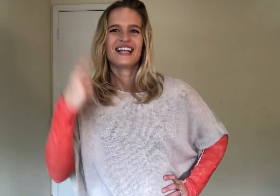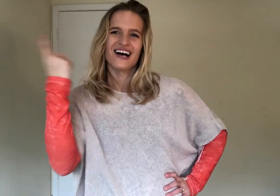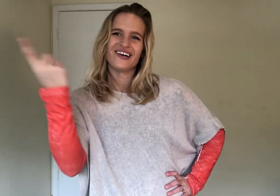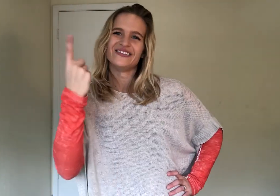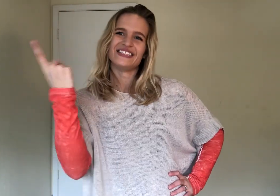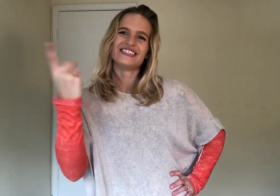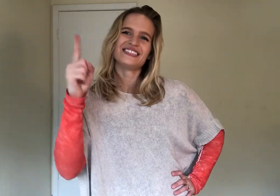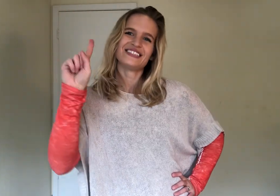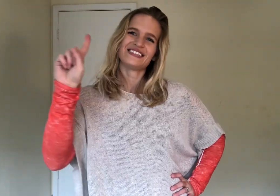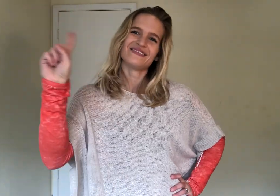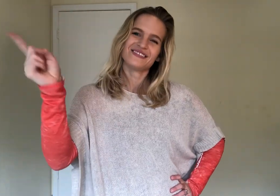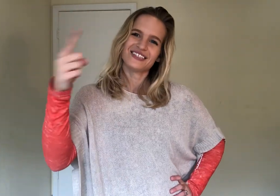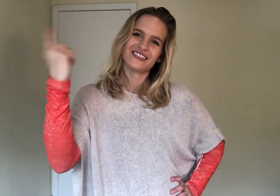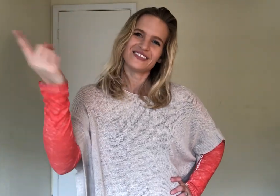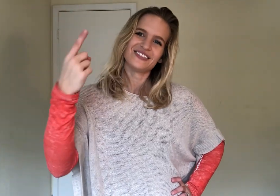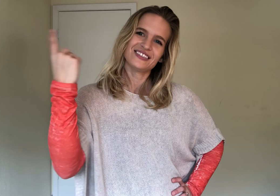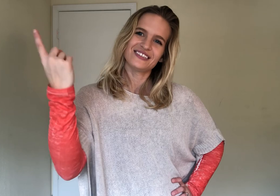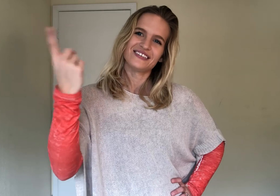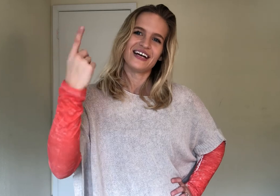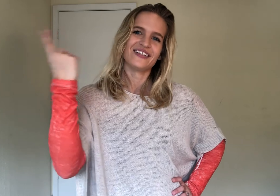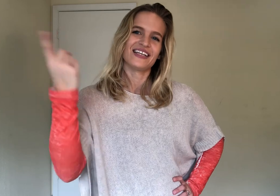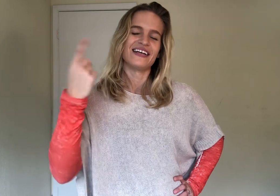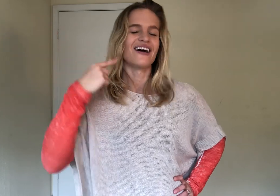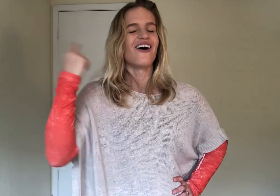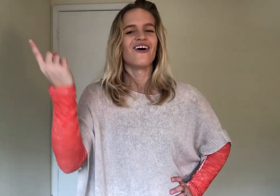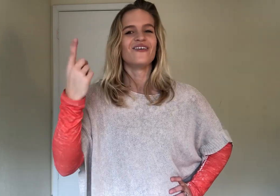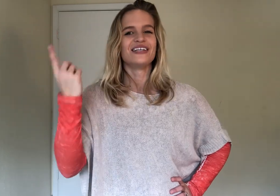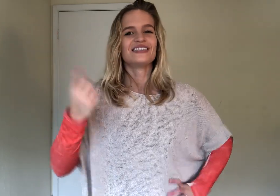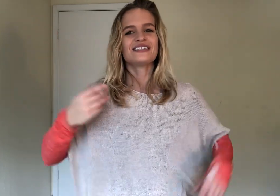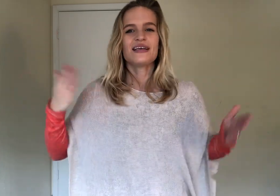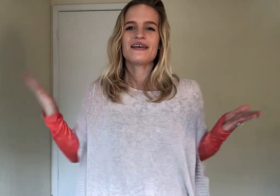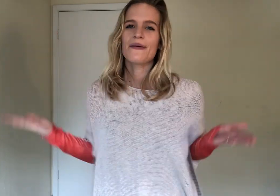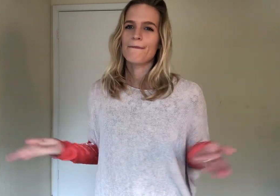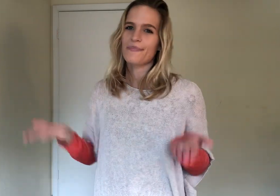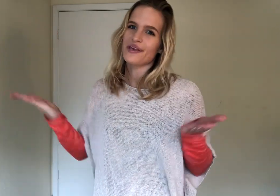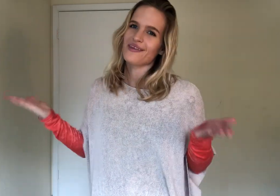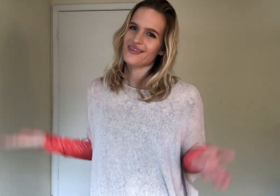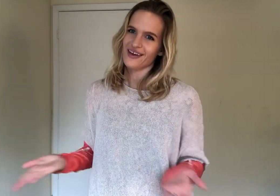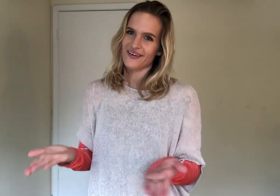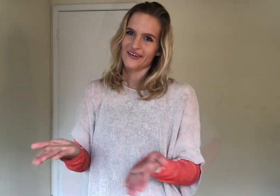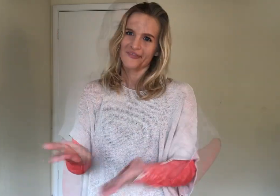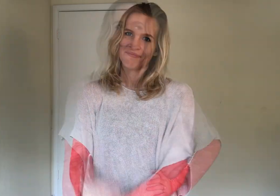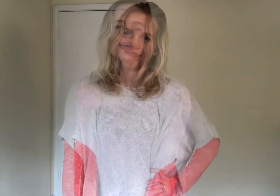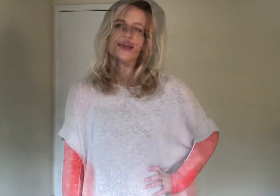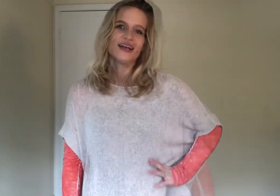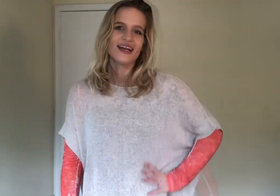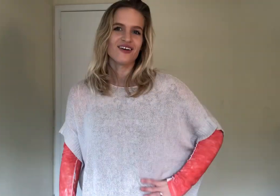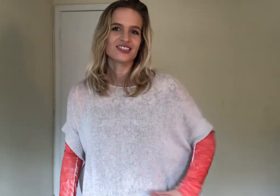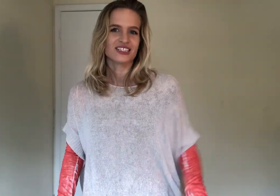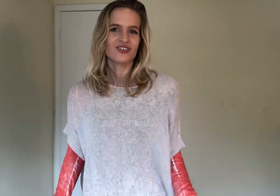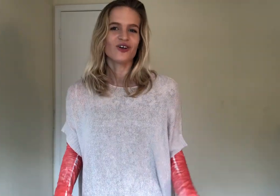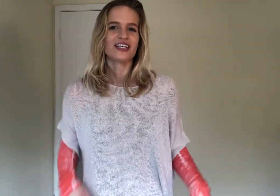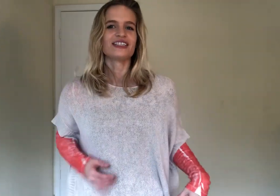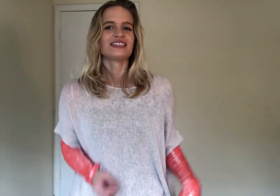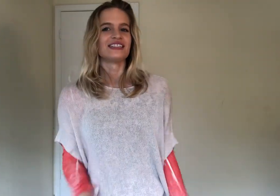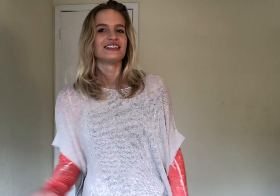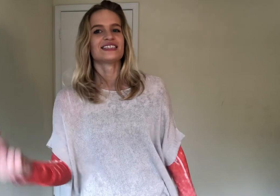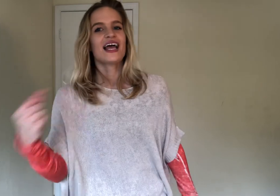Always. Just circles around there. Always. Be there. Now it's the chorus. it's.